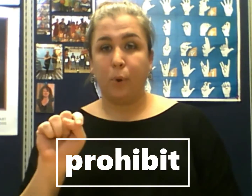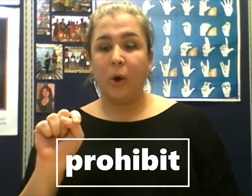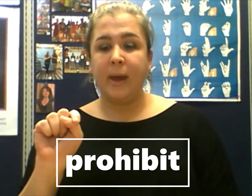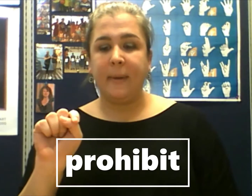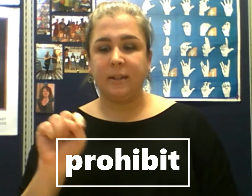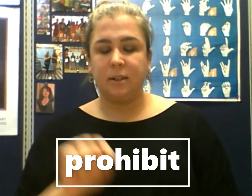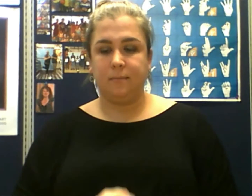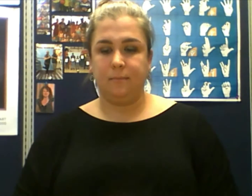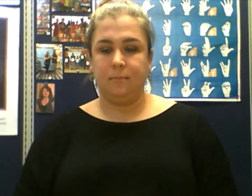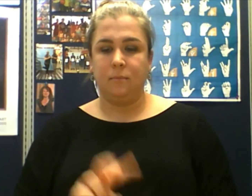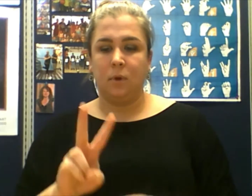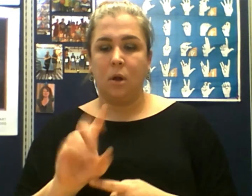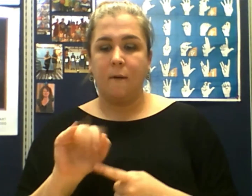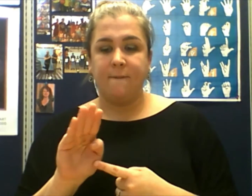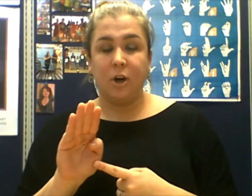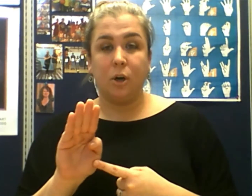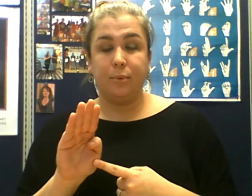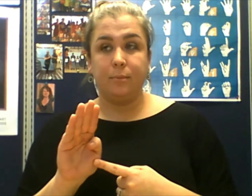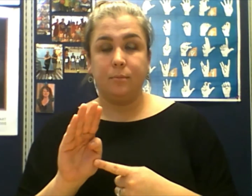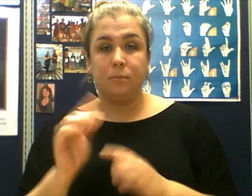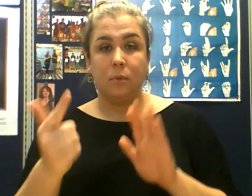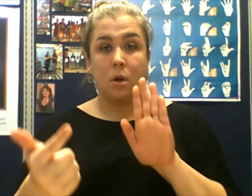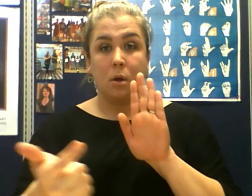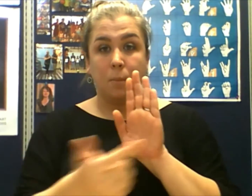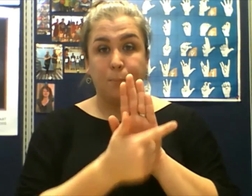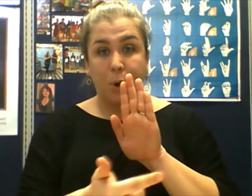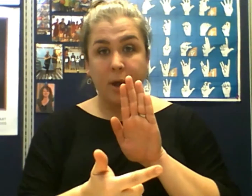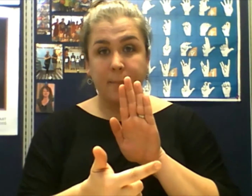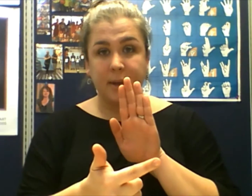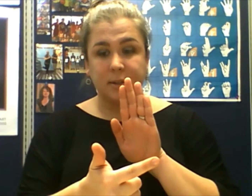Prohibit. Verb. Prohibit.